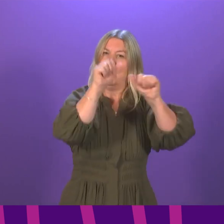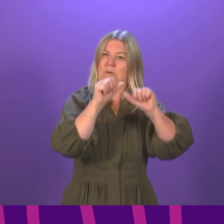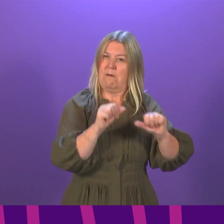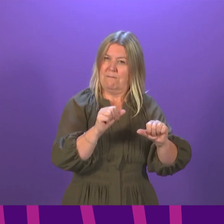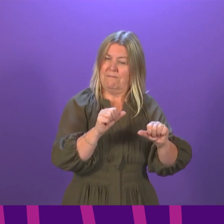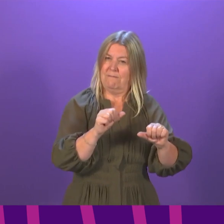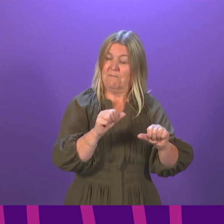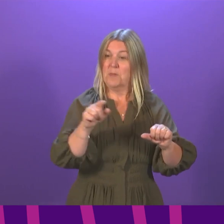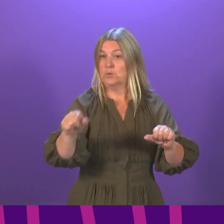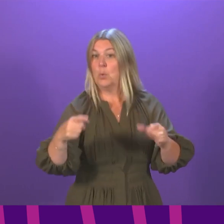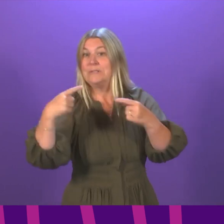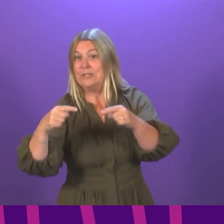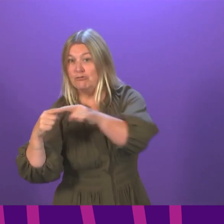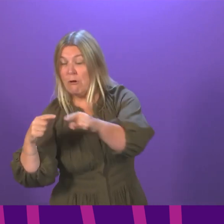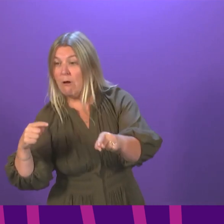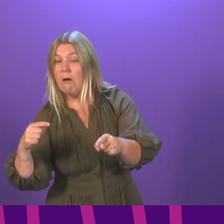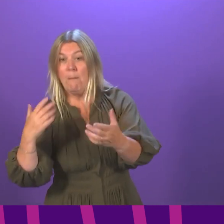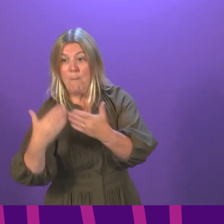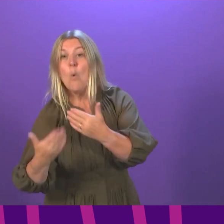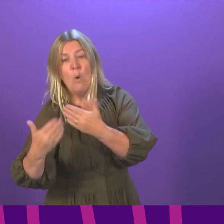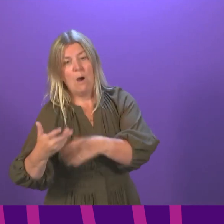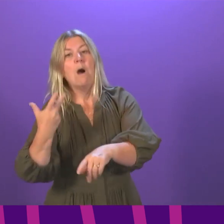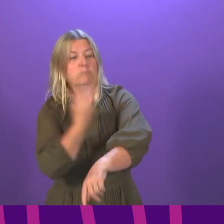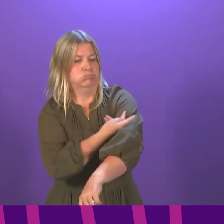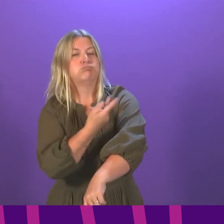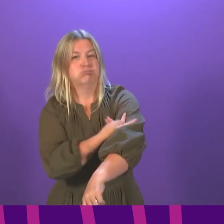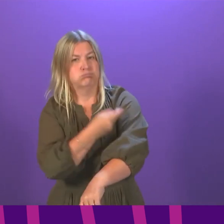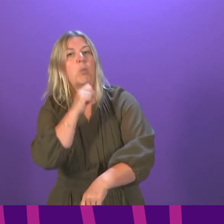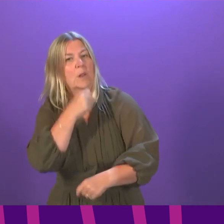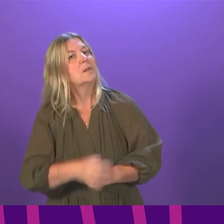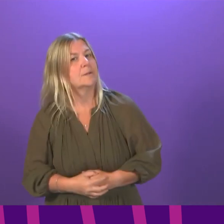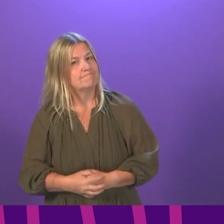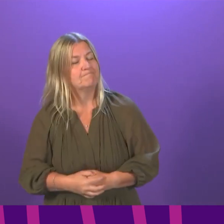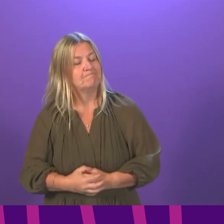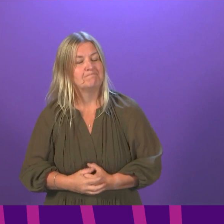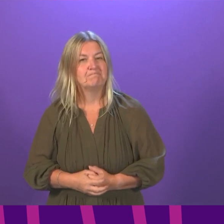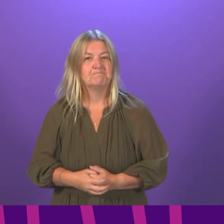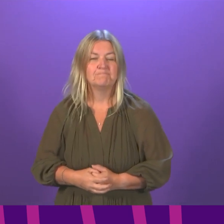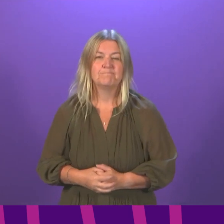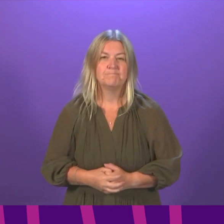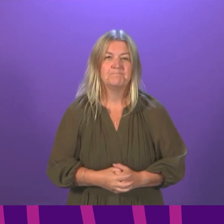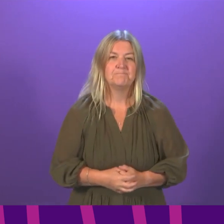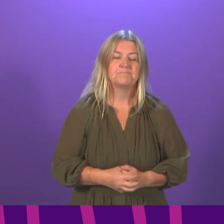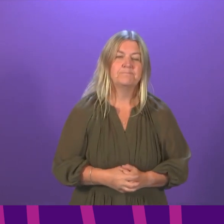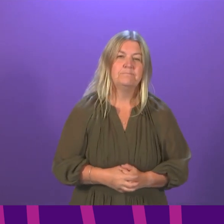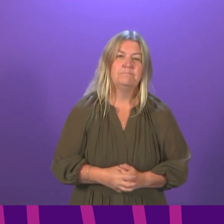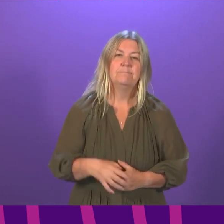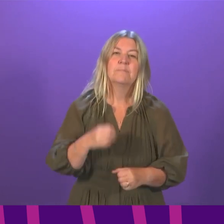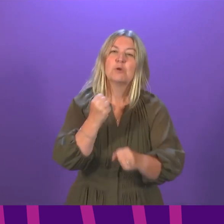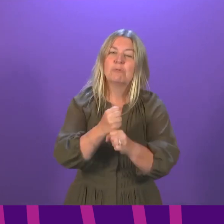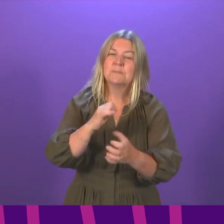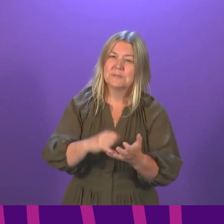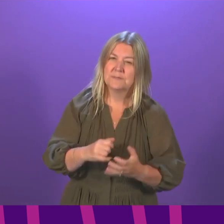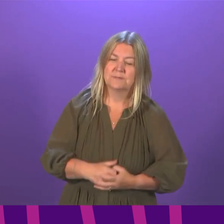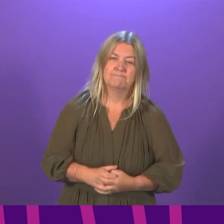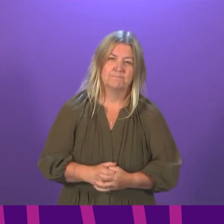Every day that passes, more and more teachers will be getting the protection of full vaccination. Graeme Simpson, be